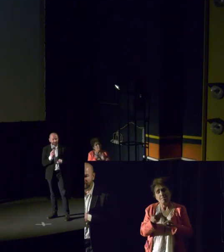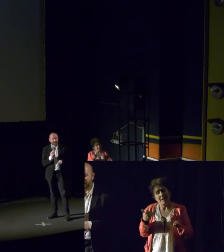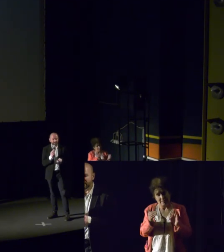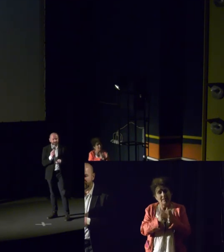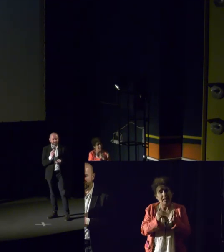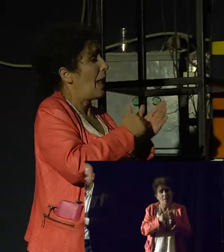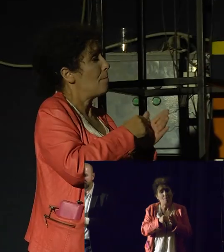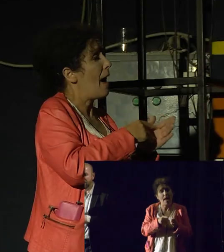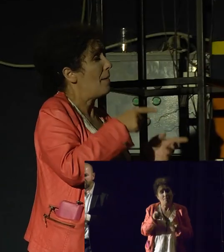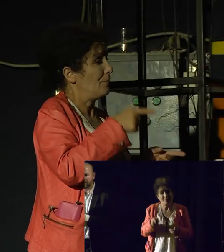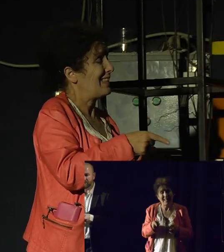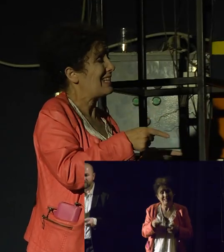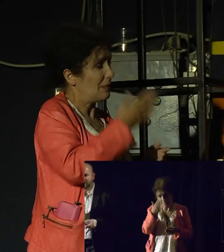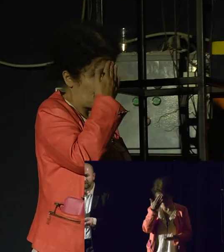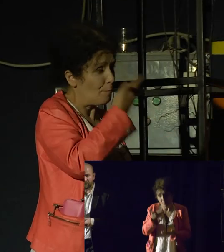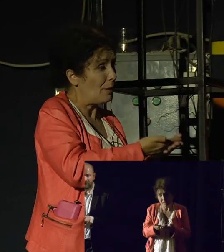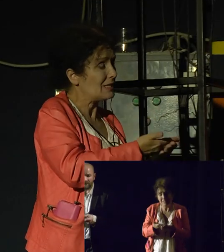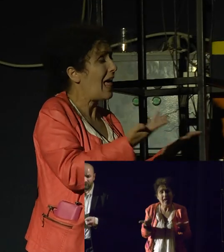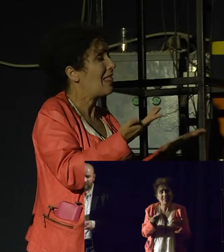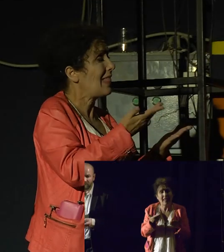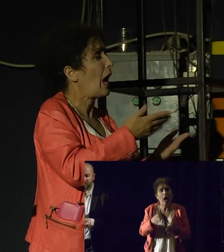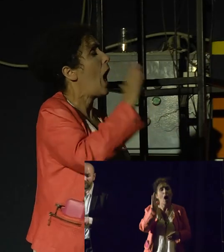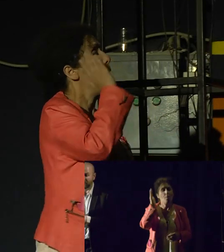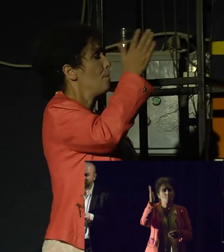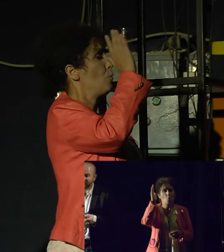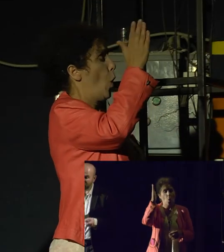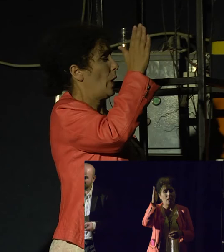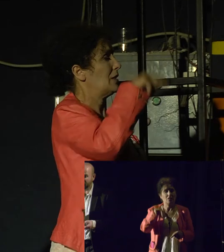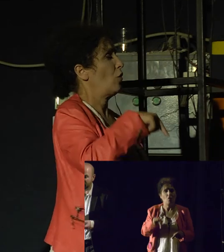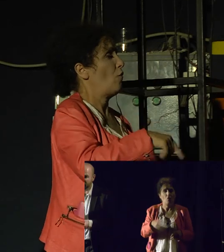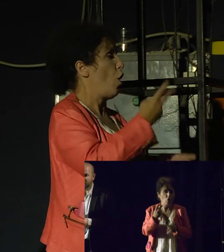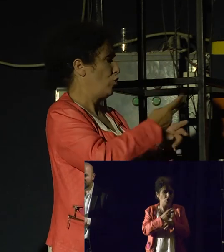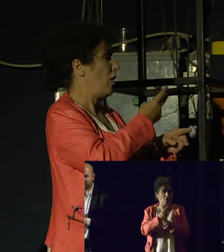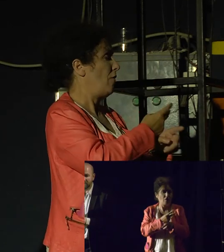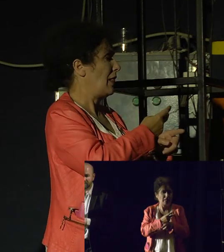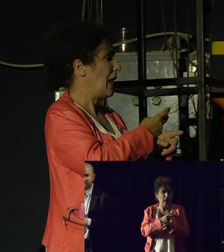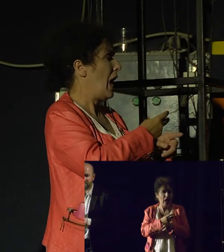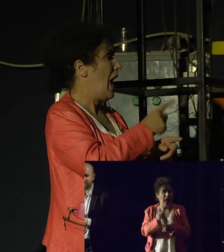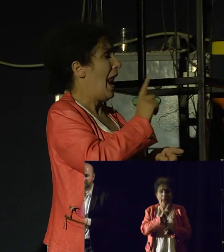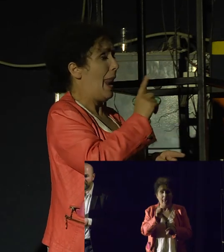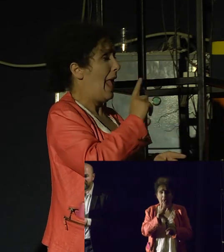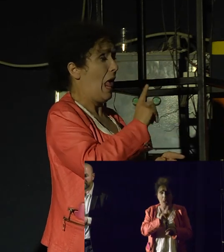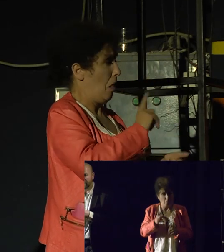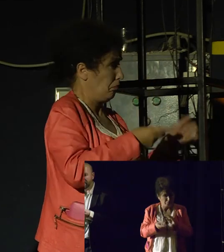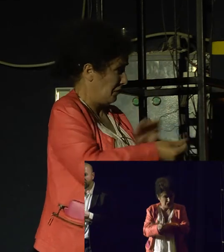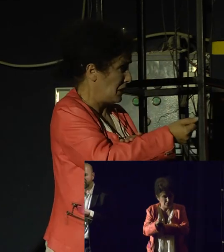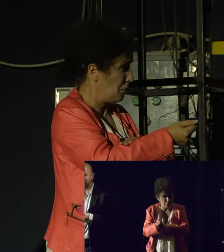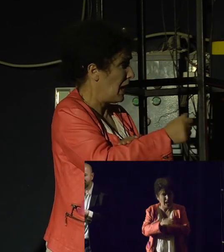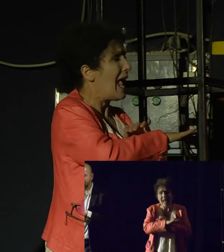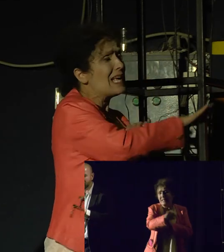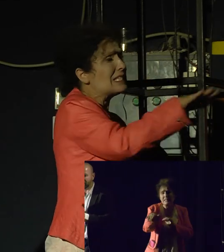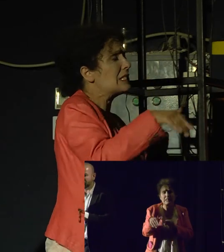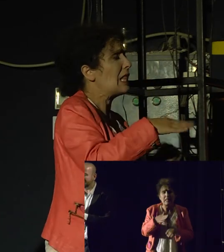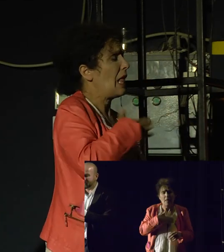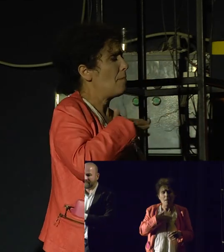is not inevitable. All of us, we've lived through a wonderful or a very interesting 20, 30 years where we